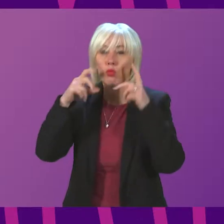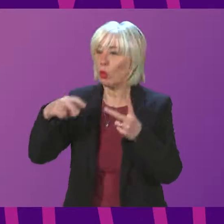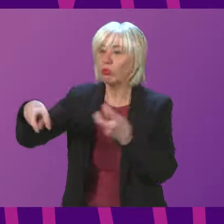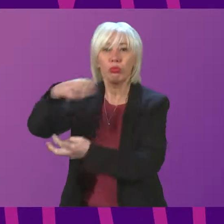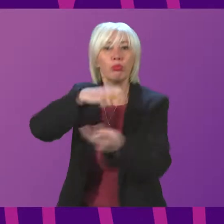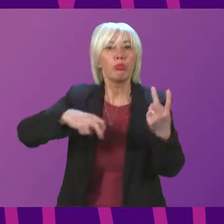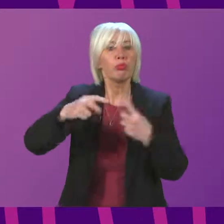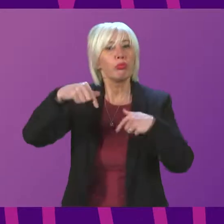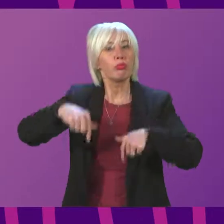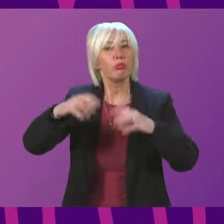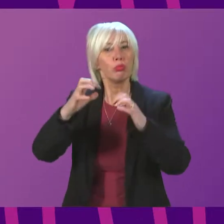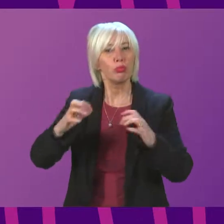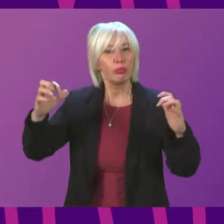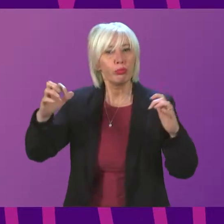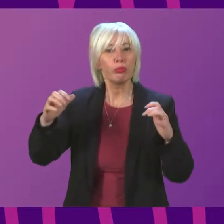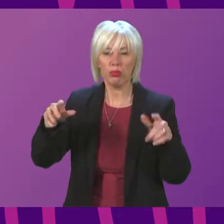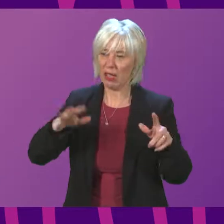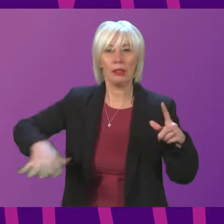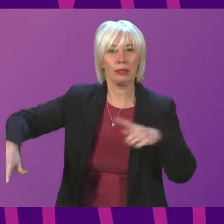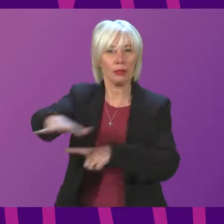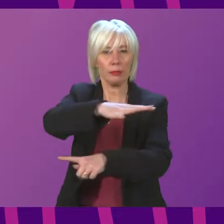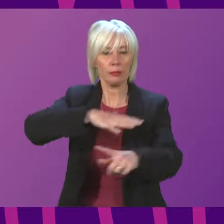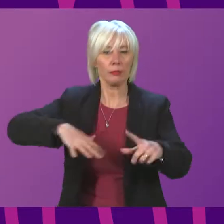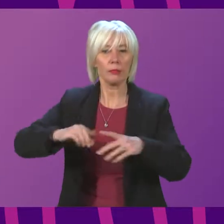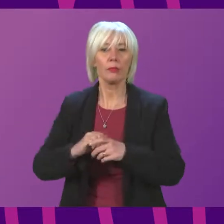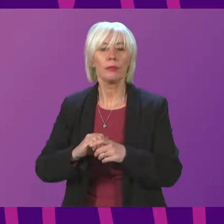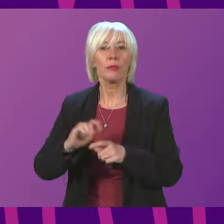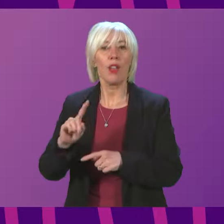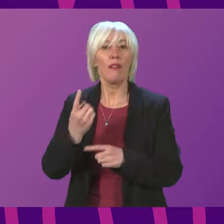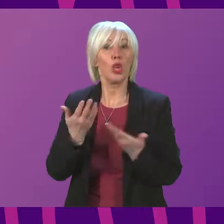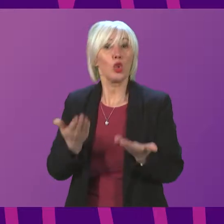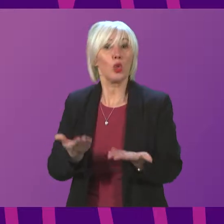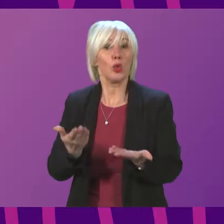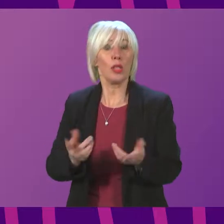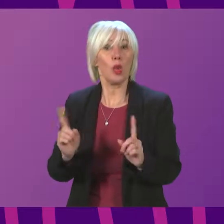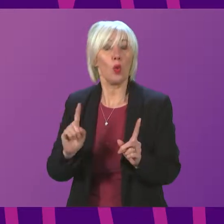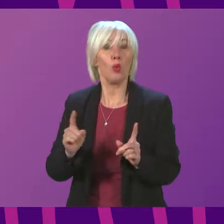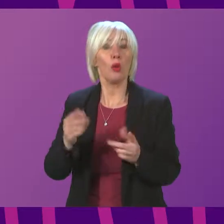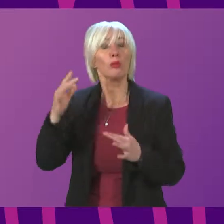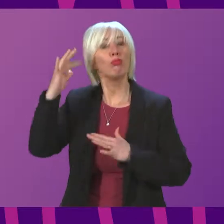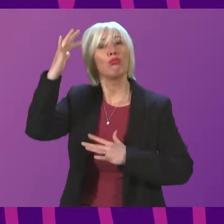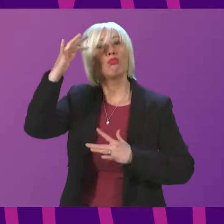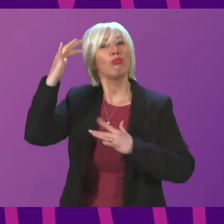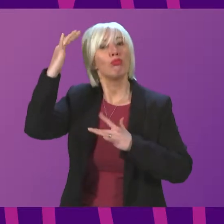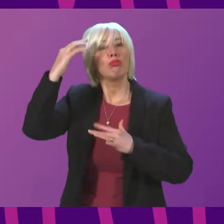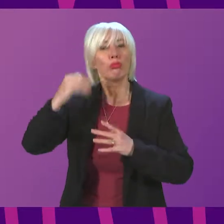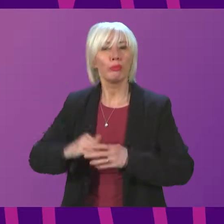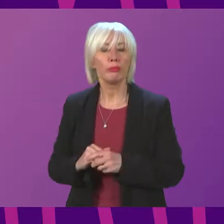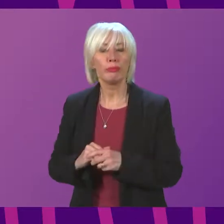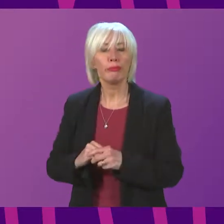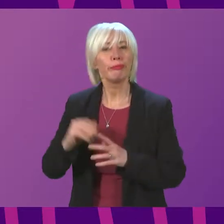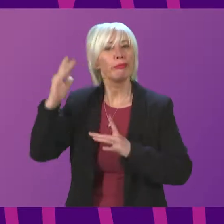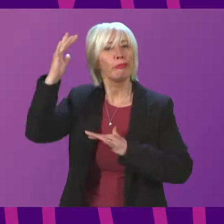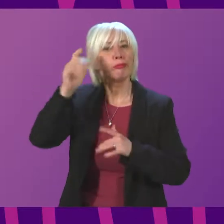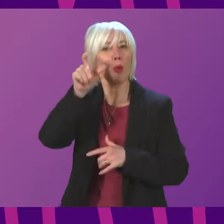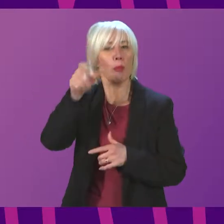around the Chamber and across the Holyrood campus. The first item of business this afternoon is Time for Reflection and our Time for